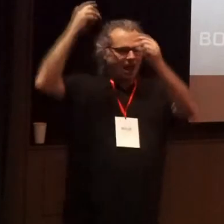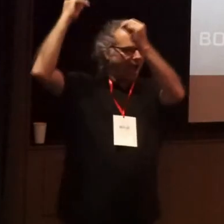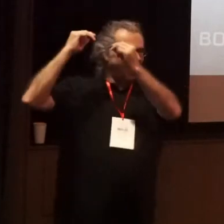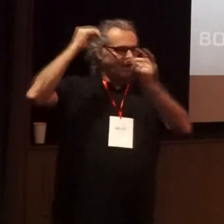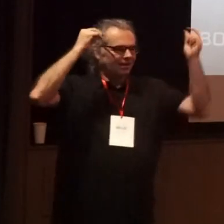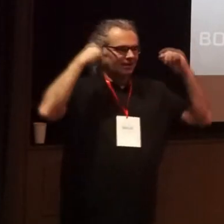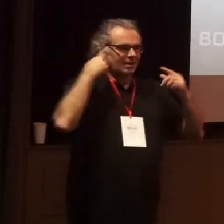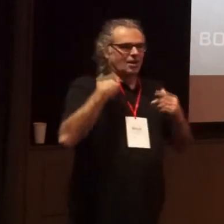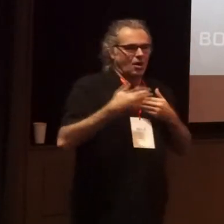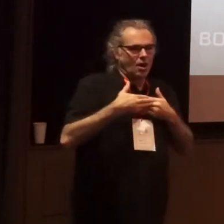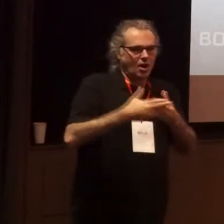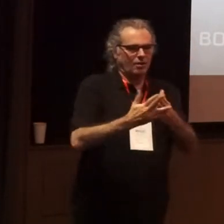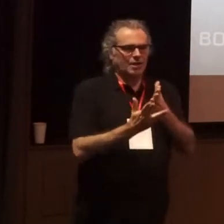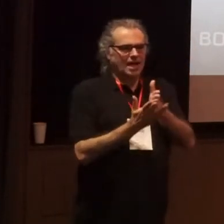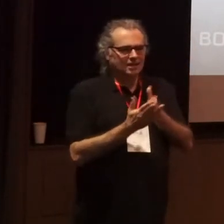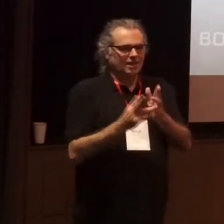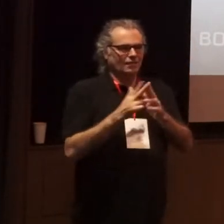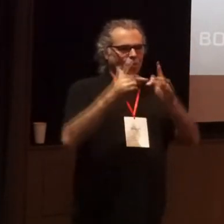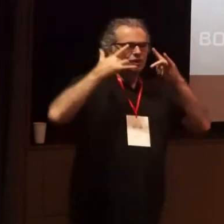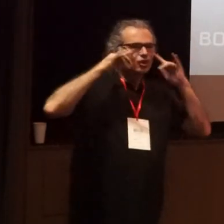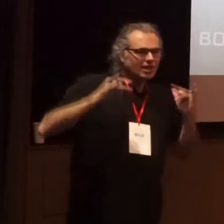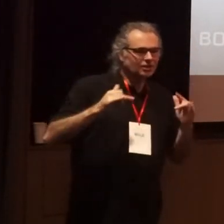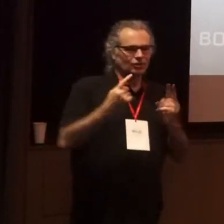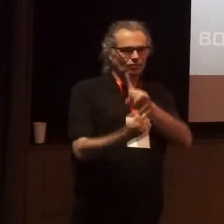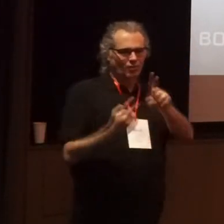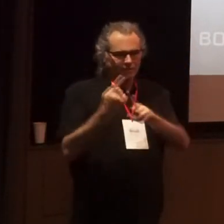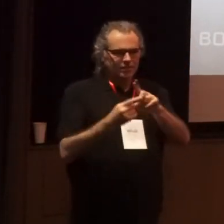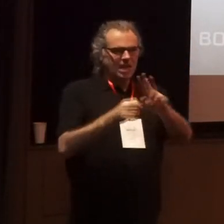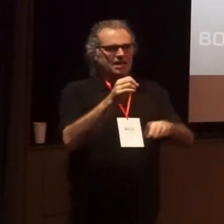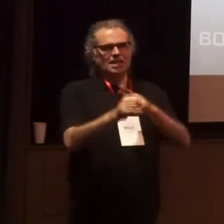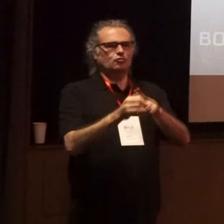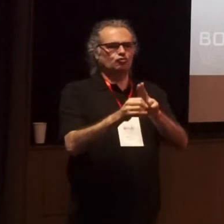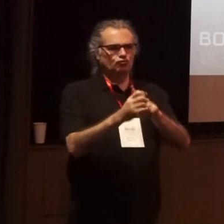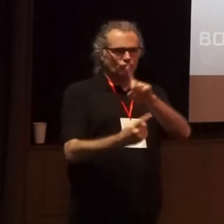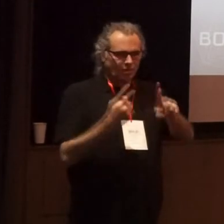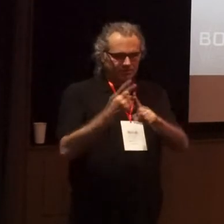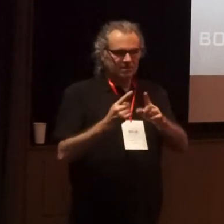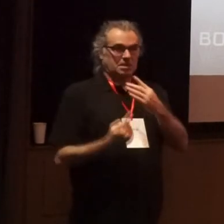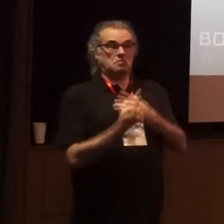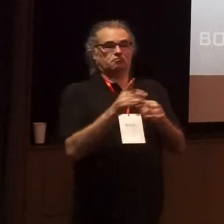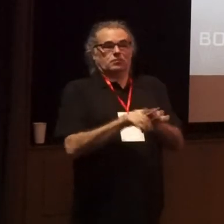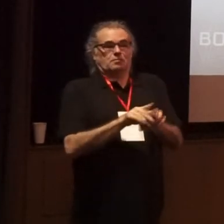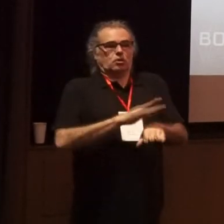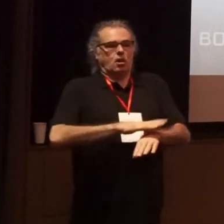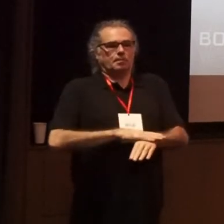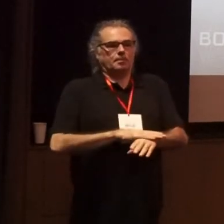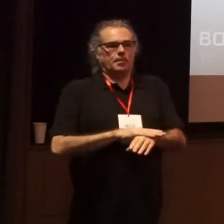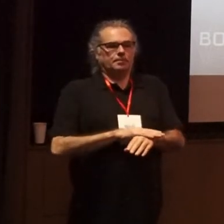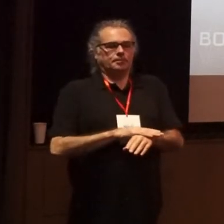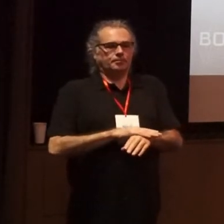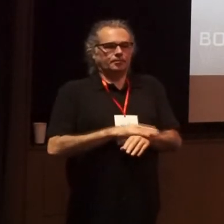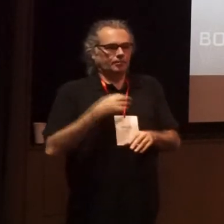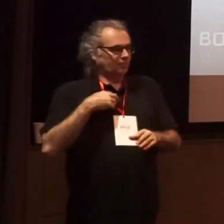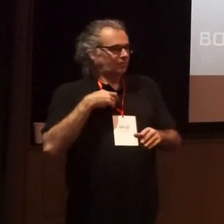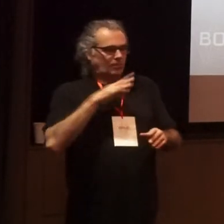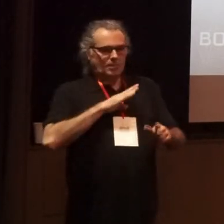I was opening an Access to Justice conference that national conference that is happening at the moment which I'm going to